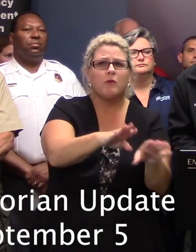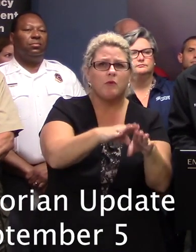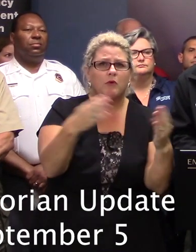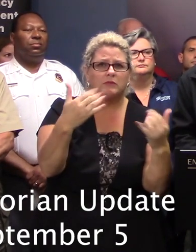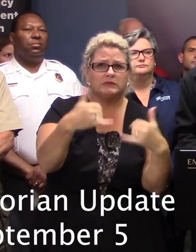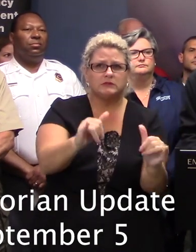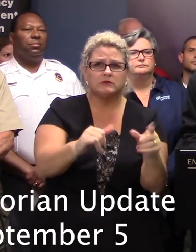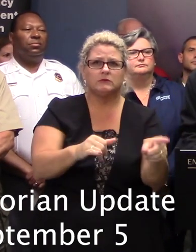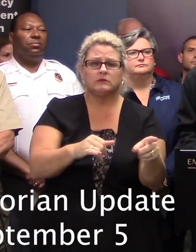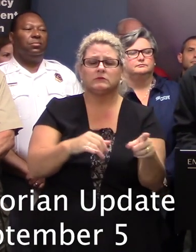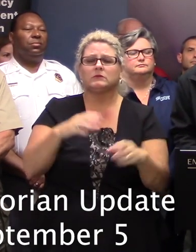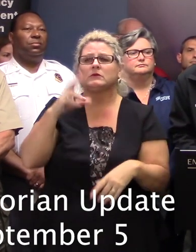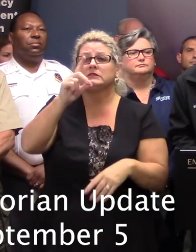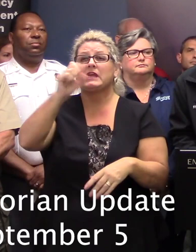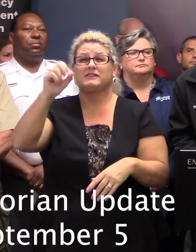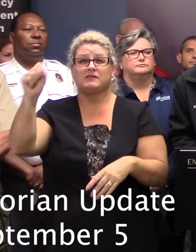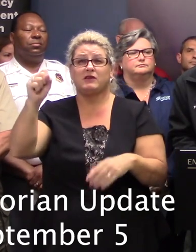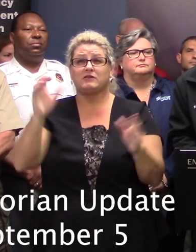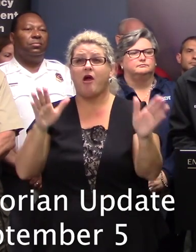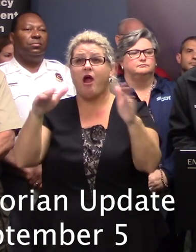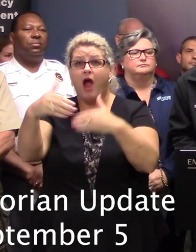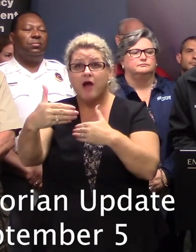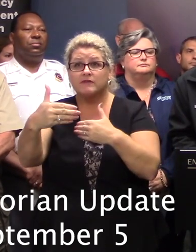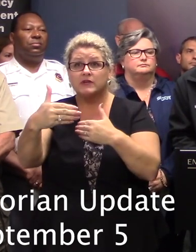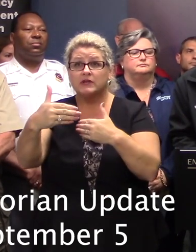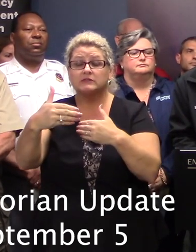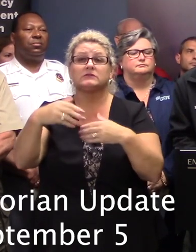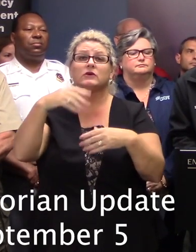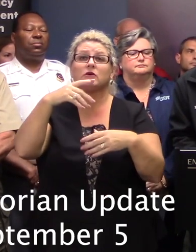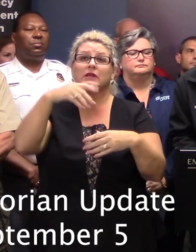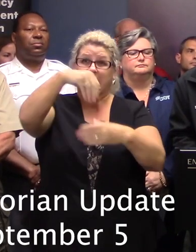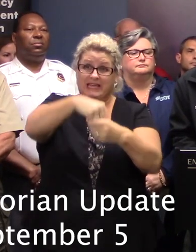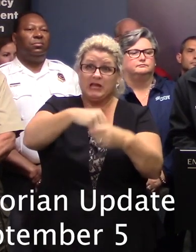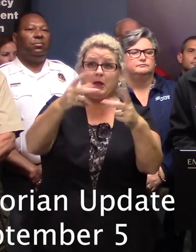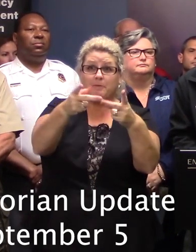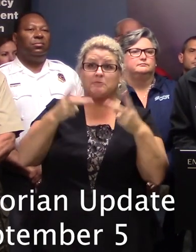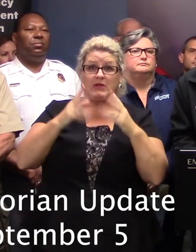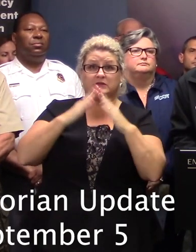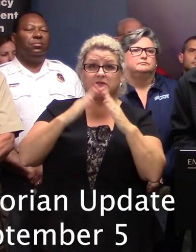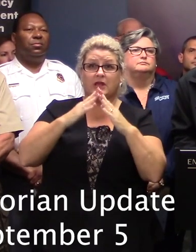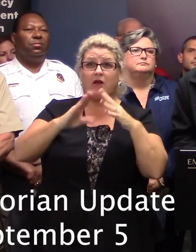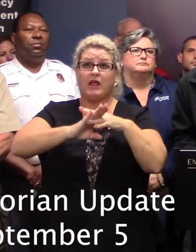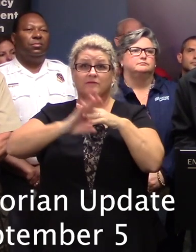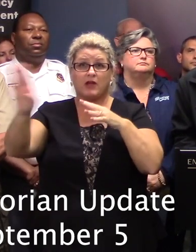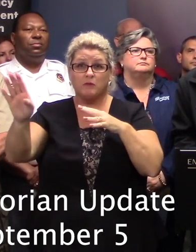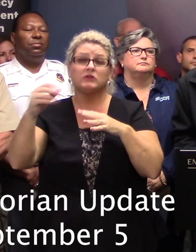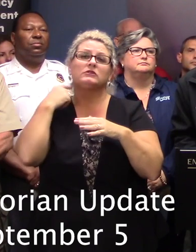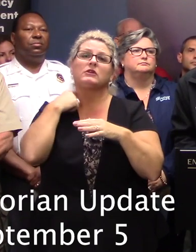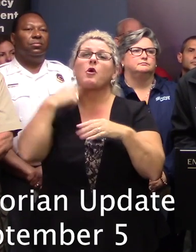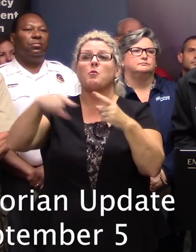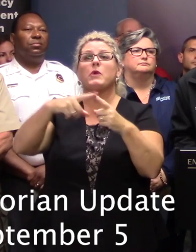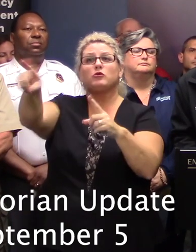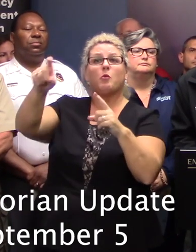Because DSS county offices located in evacuation zones are closed, we ask the patience of our citizens to experience longer wait times when